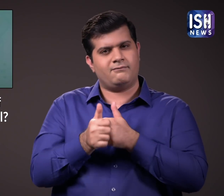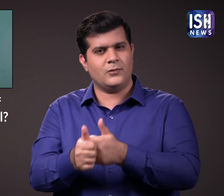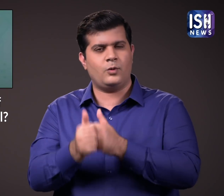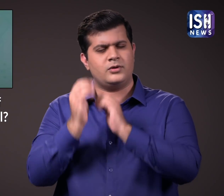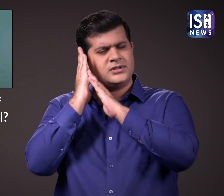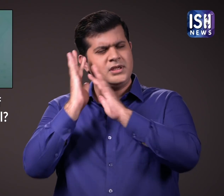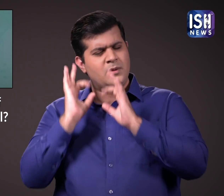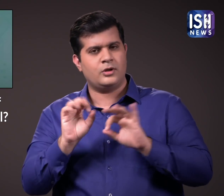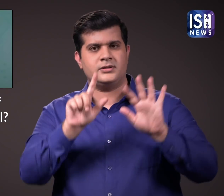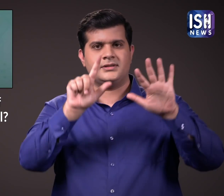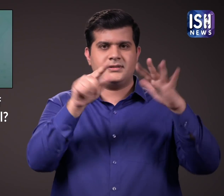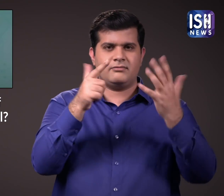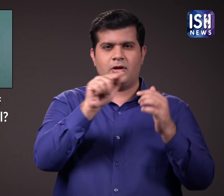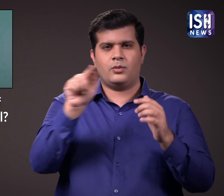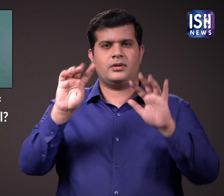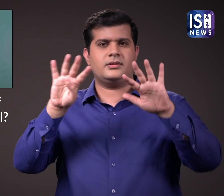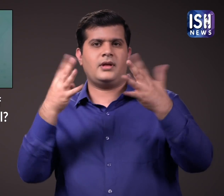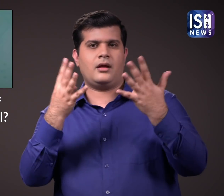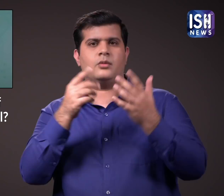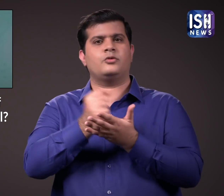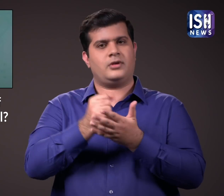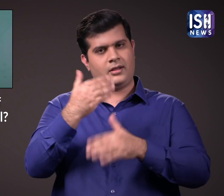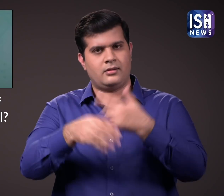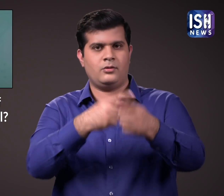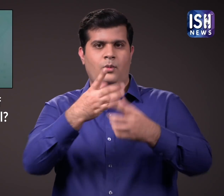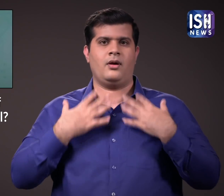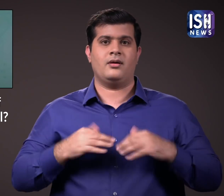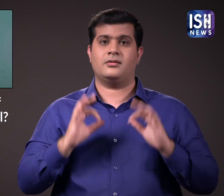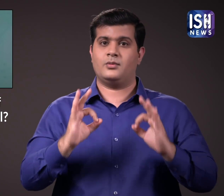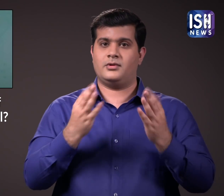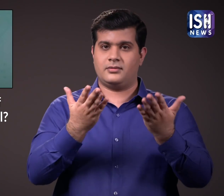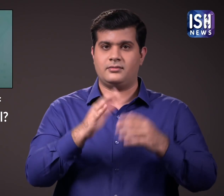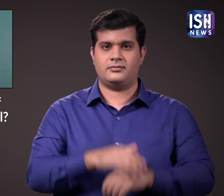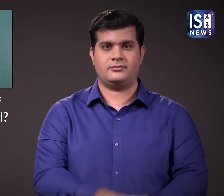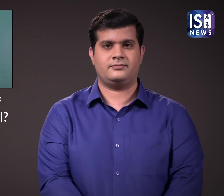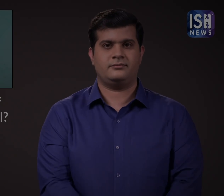For good health, try and sleep uninterrupted for 7-9 hours.